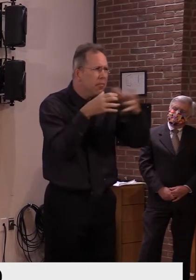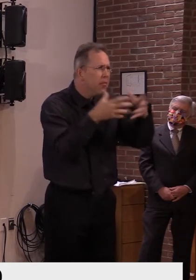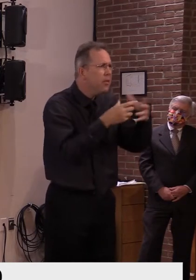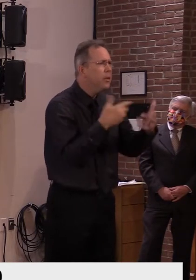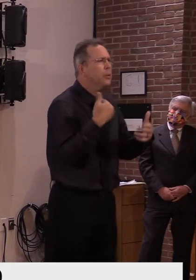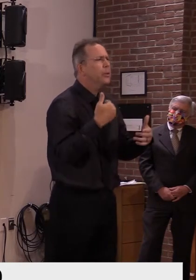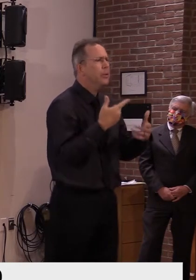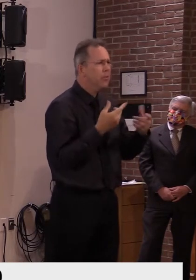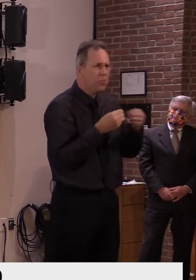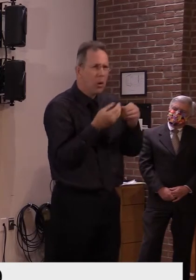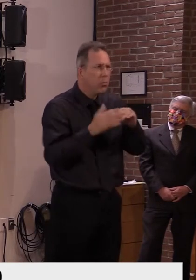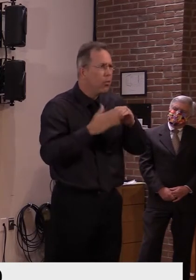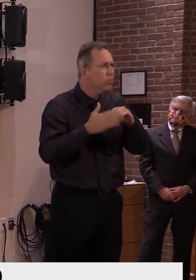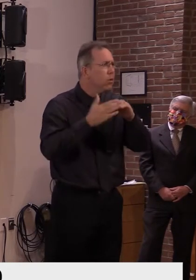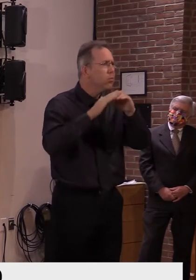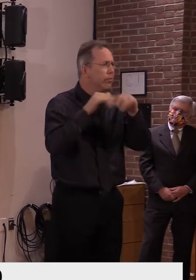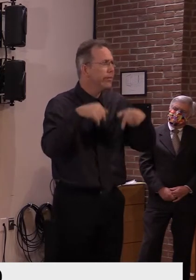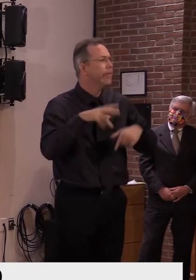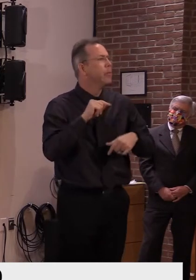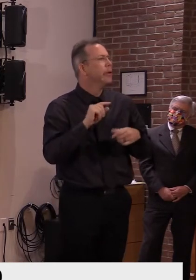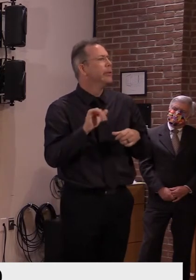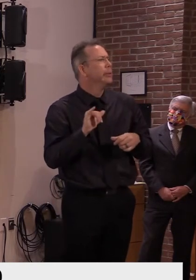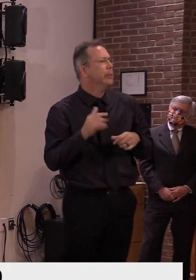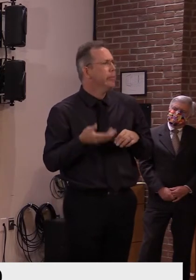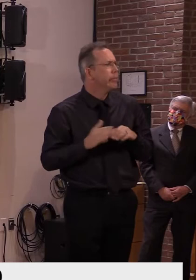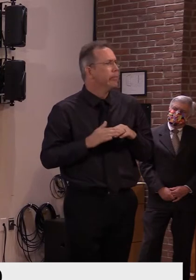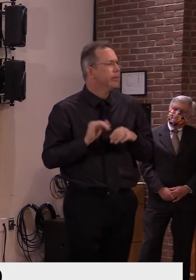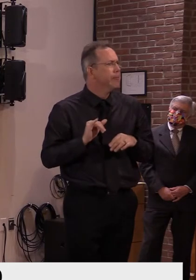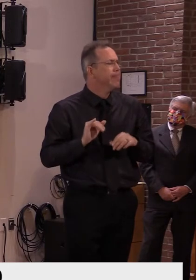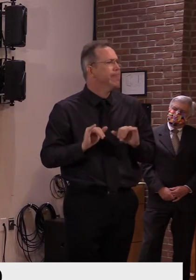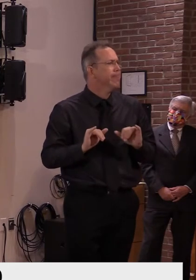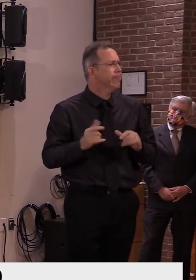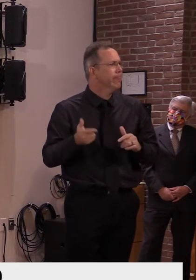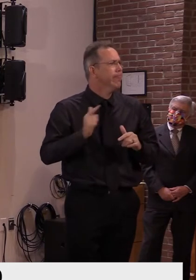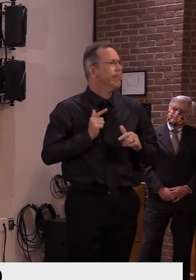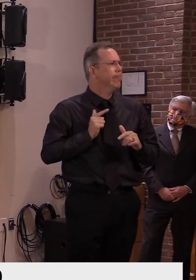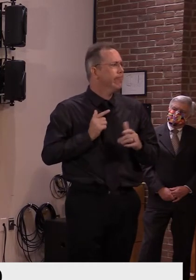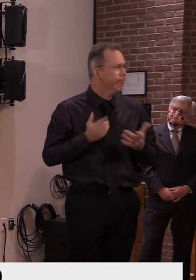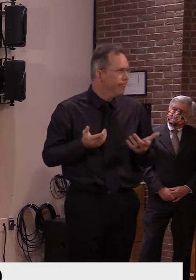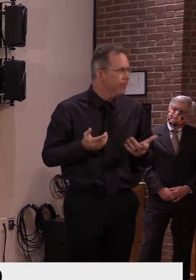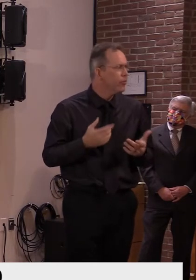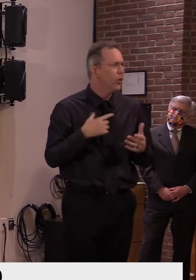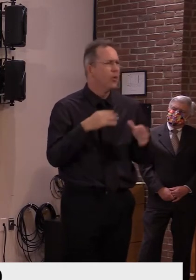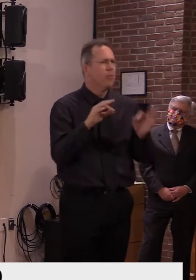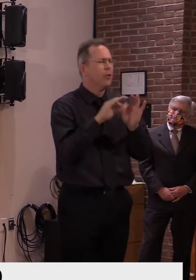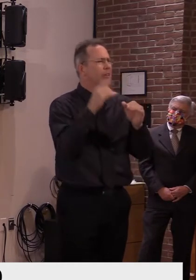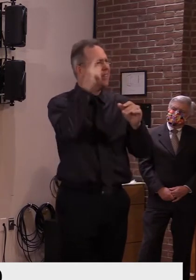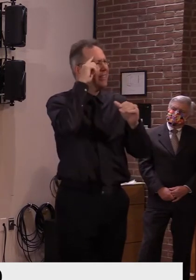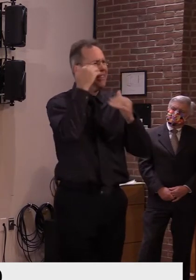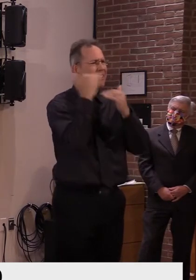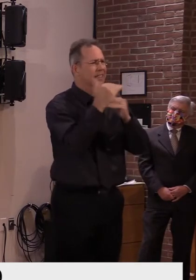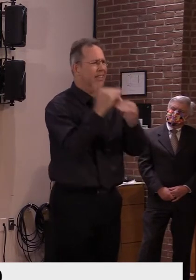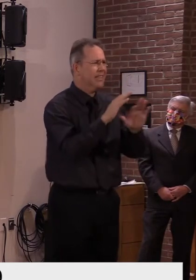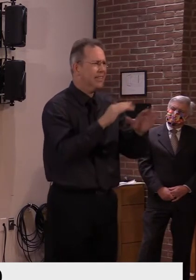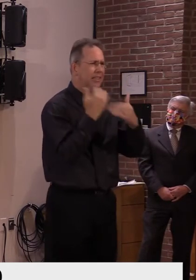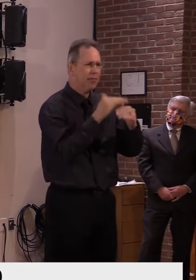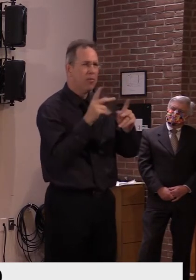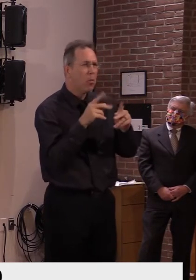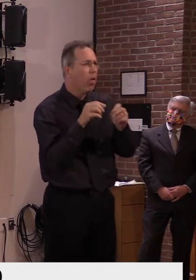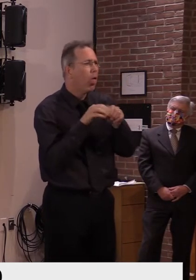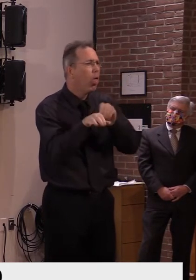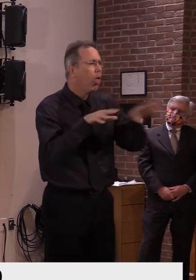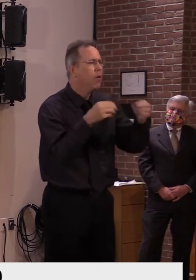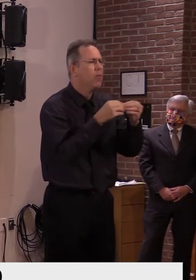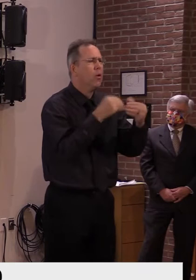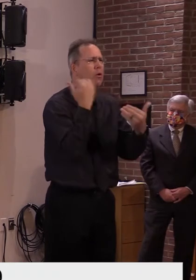important we do what we can to limit the risk to ourselves and others. By doing so, we can keep our schools and